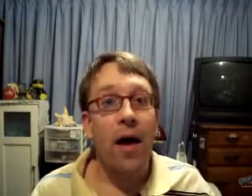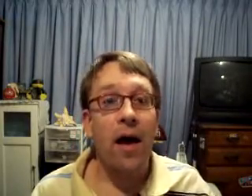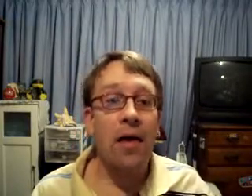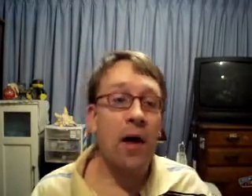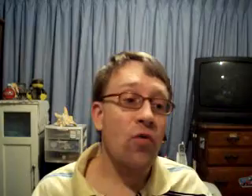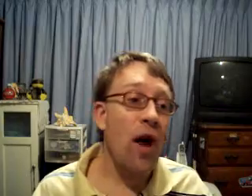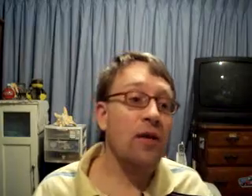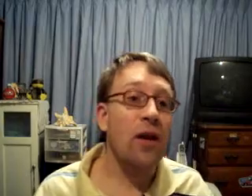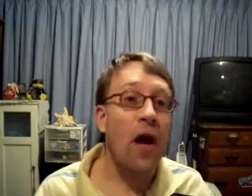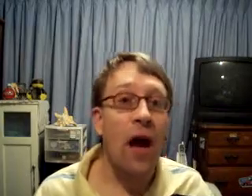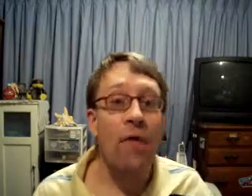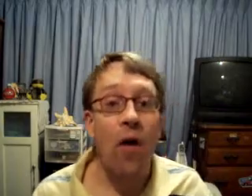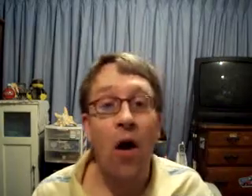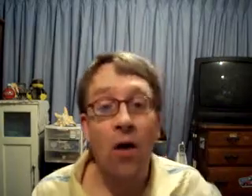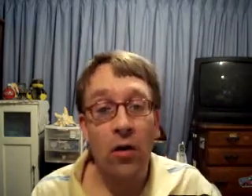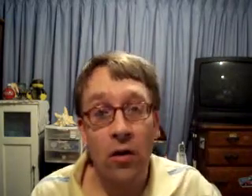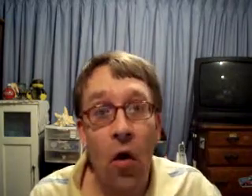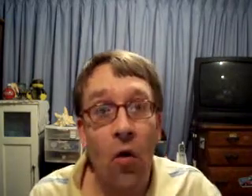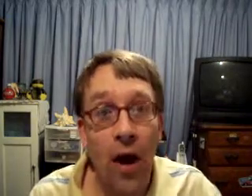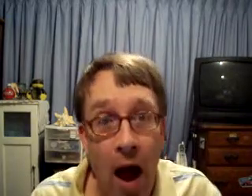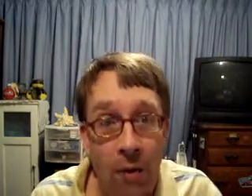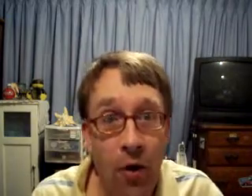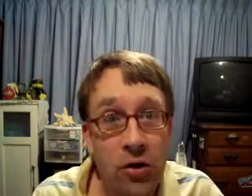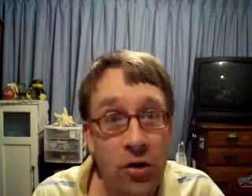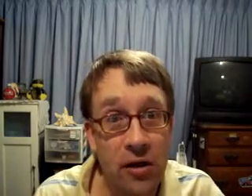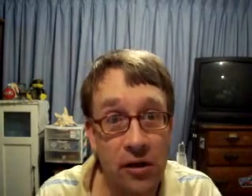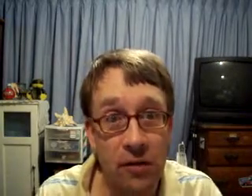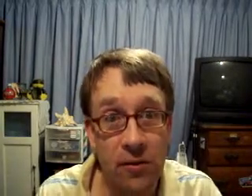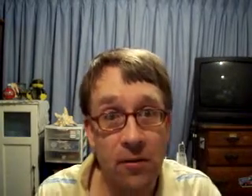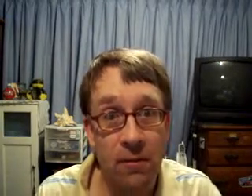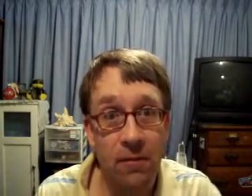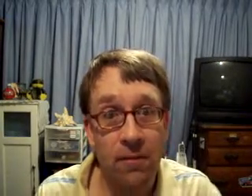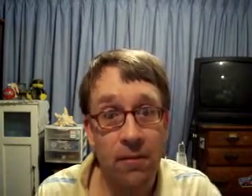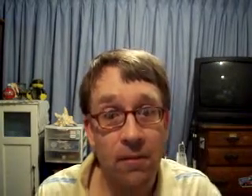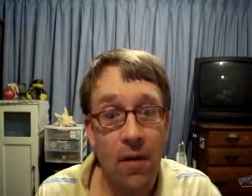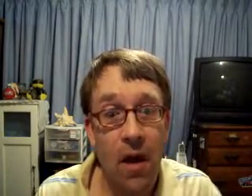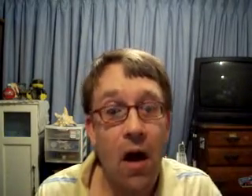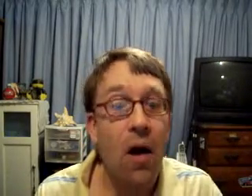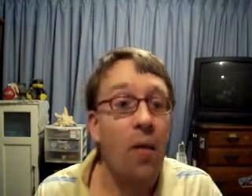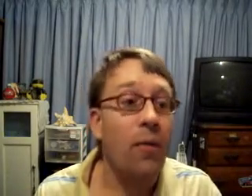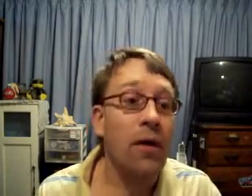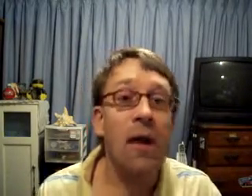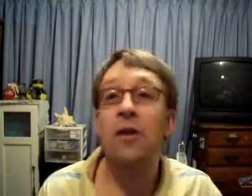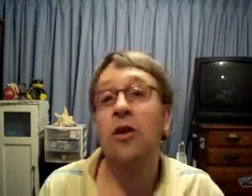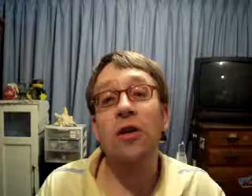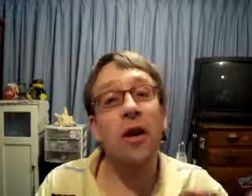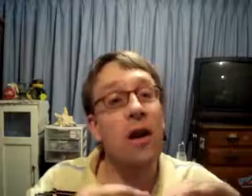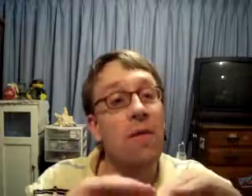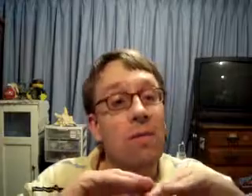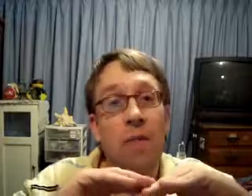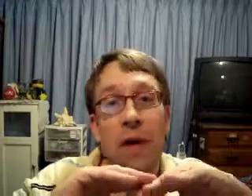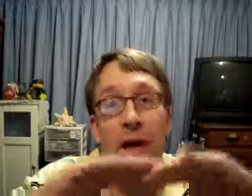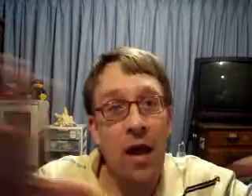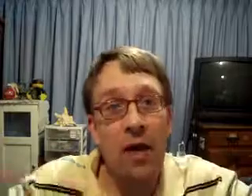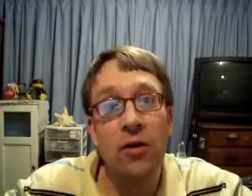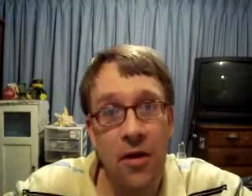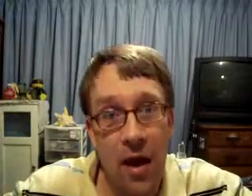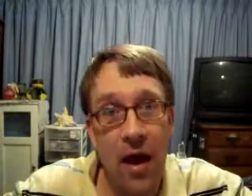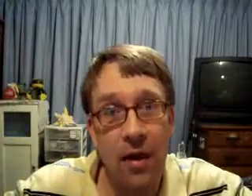And that directs a lot of our low and high pressure systems. But this is just a beginner's thing.